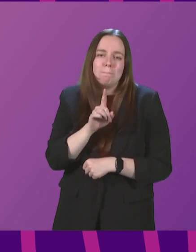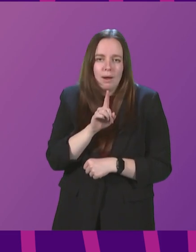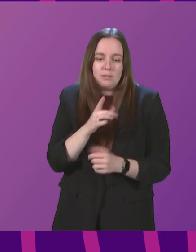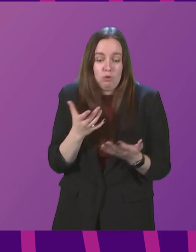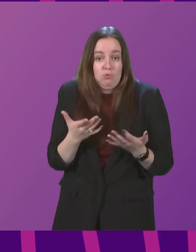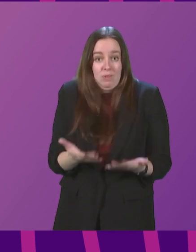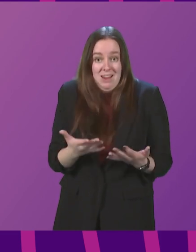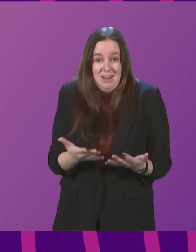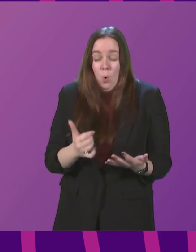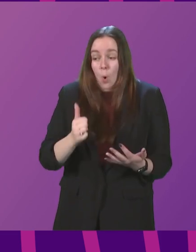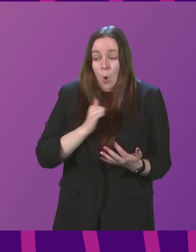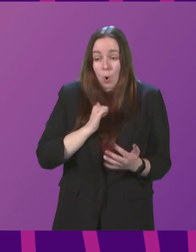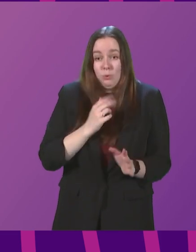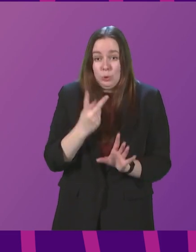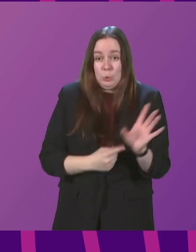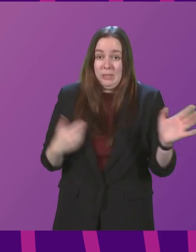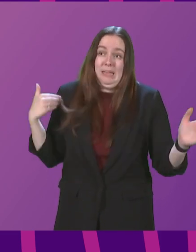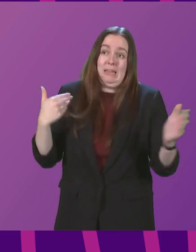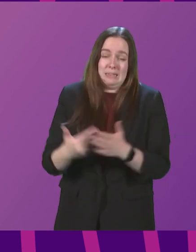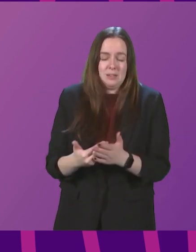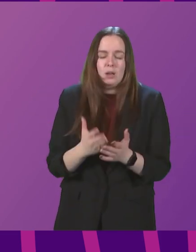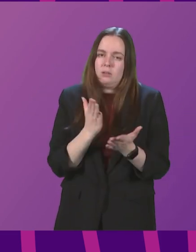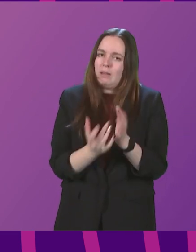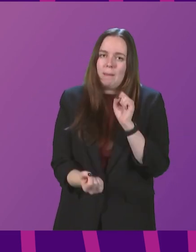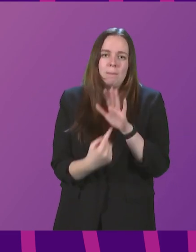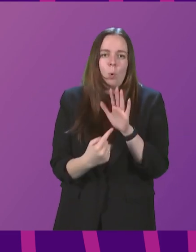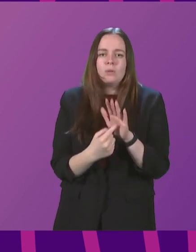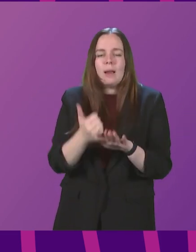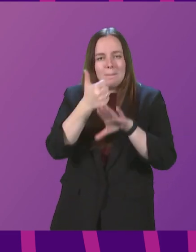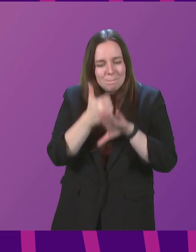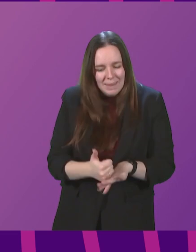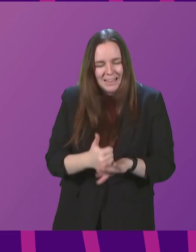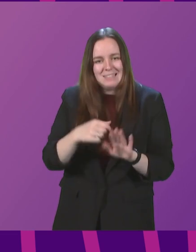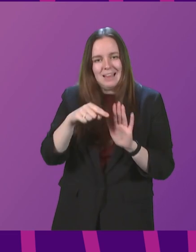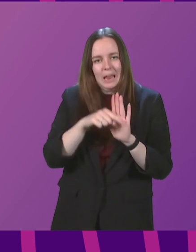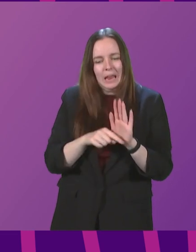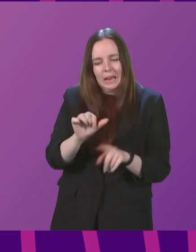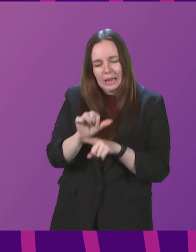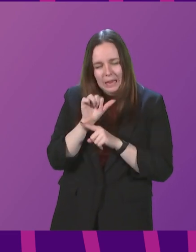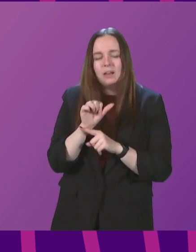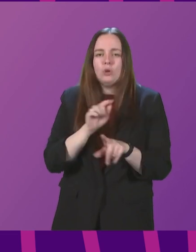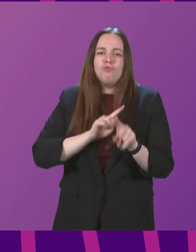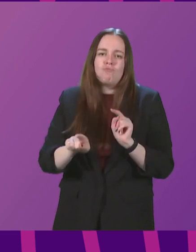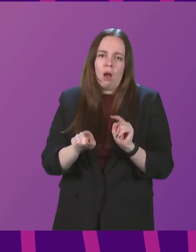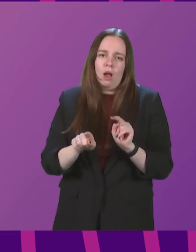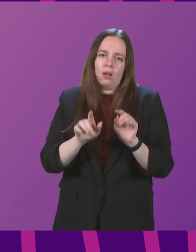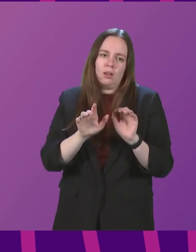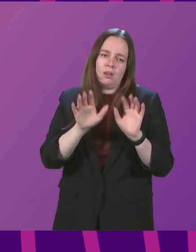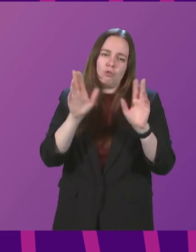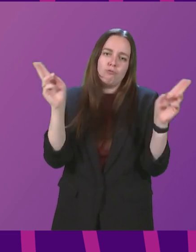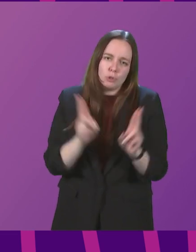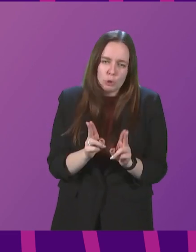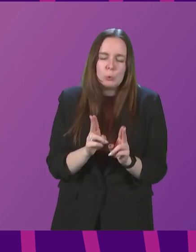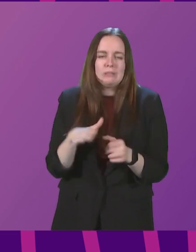at this stage, almost two years in, it is really important that we take basic precautions in order to avoid, as far as we can,